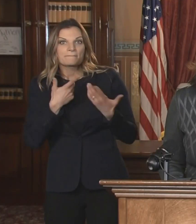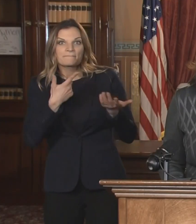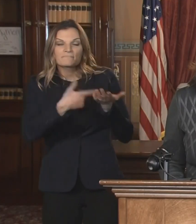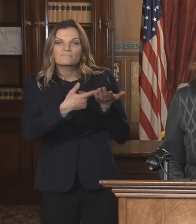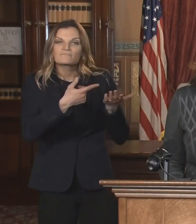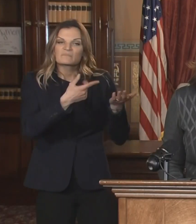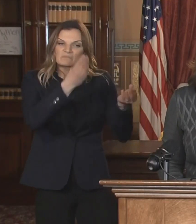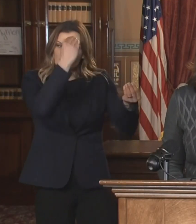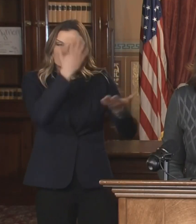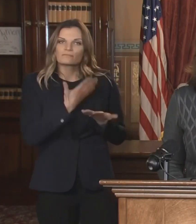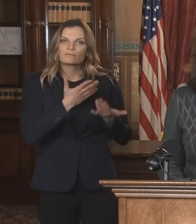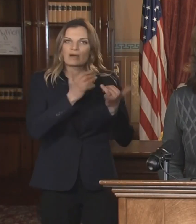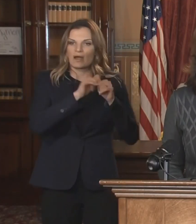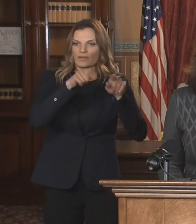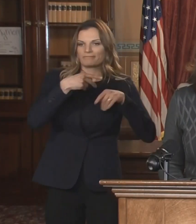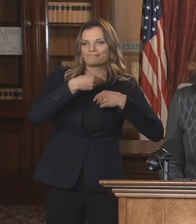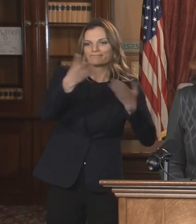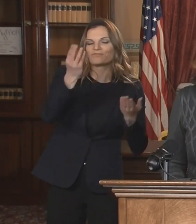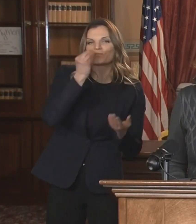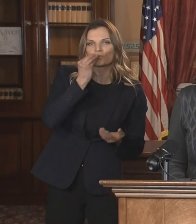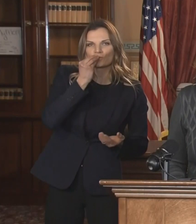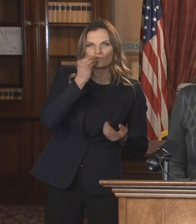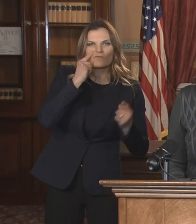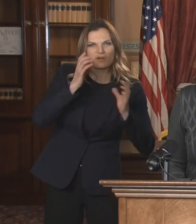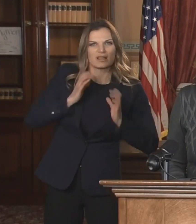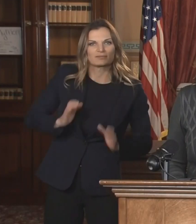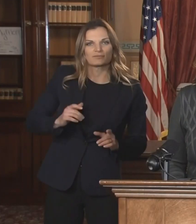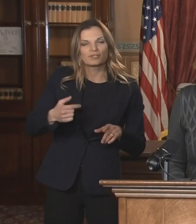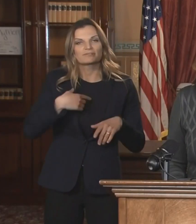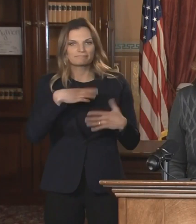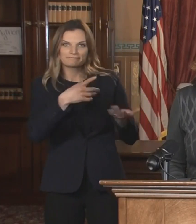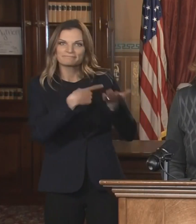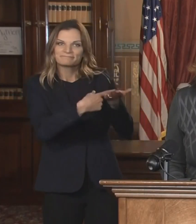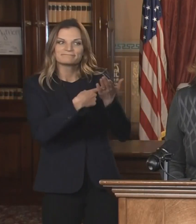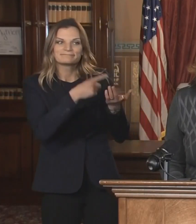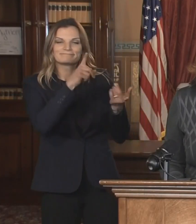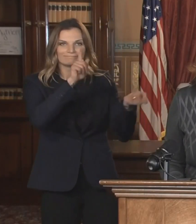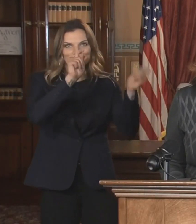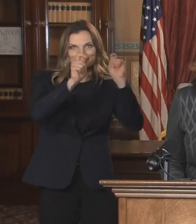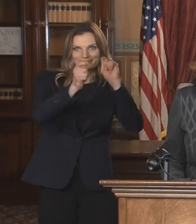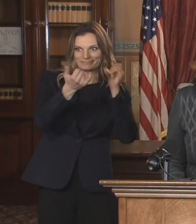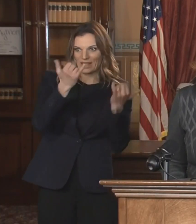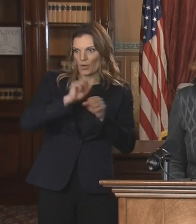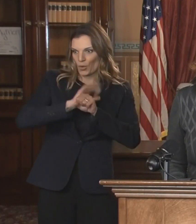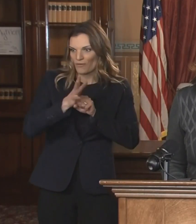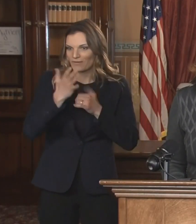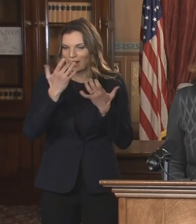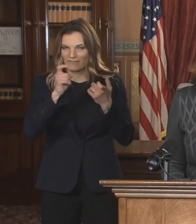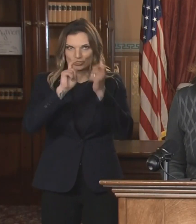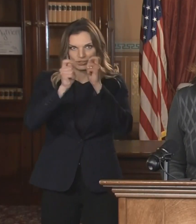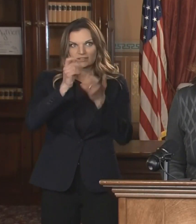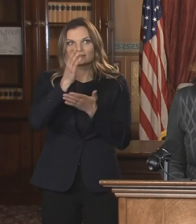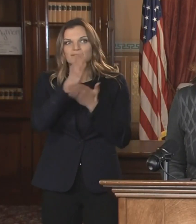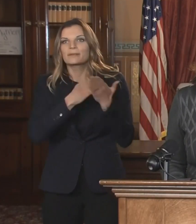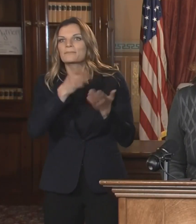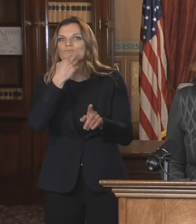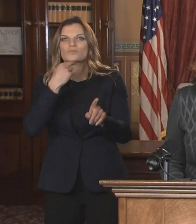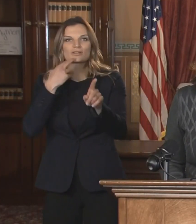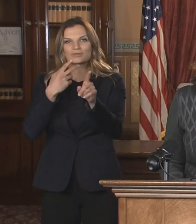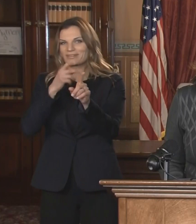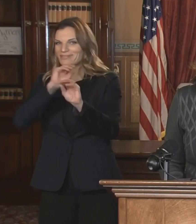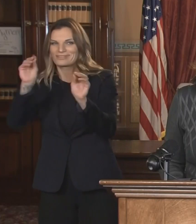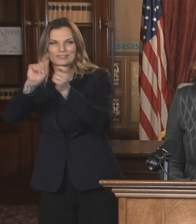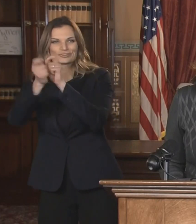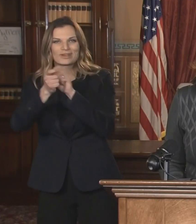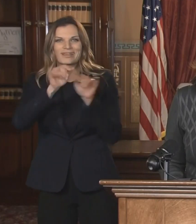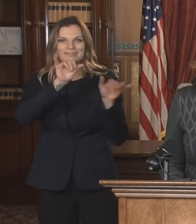food to their customers take out to change their, their model. I know not every restaurant has done that or has been able to do that.